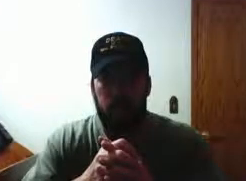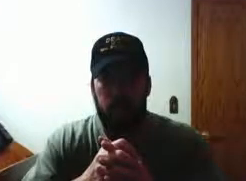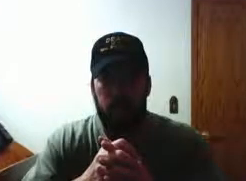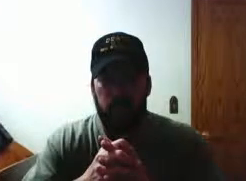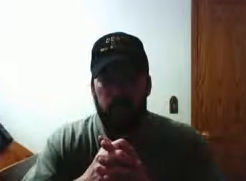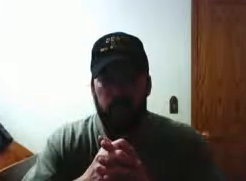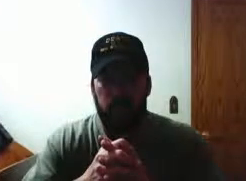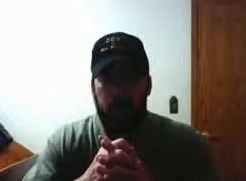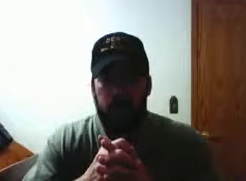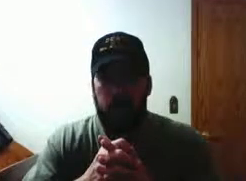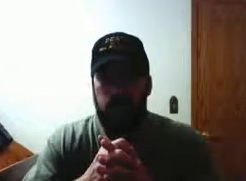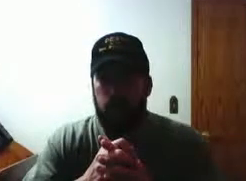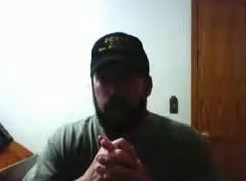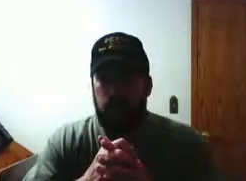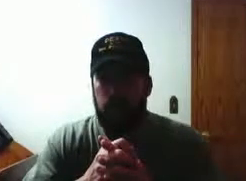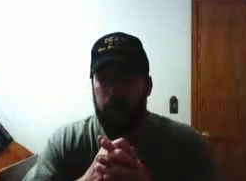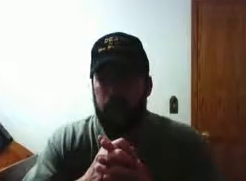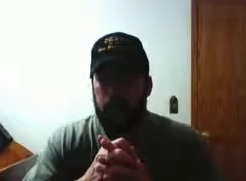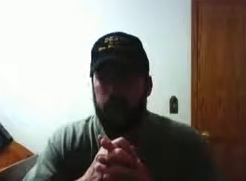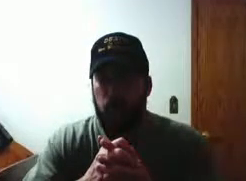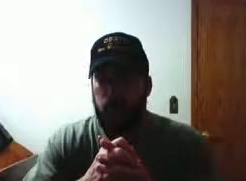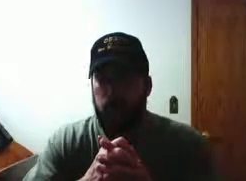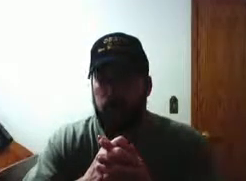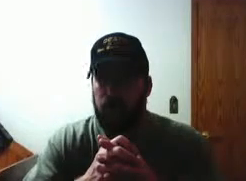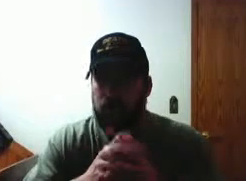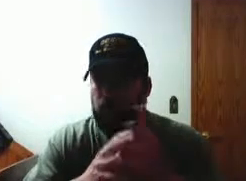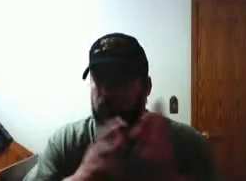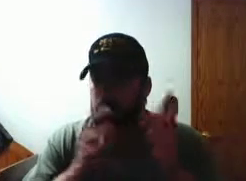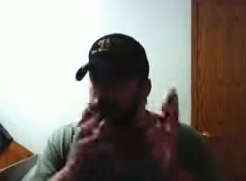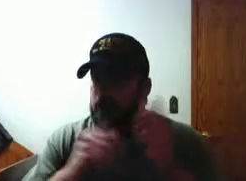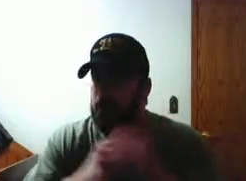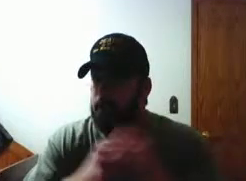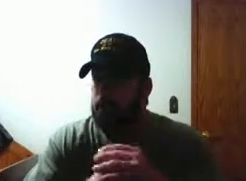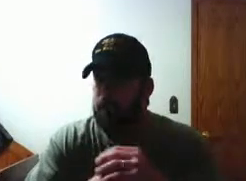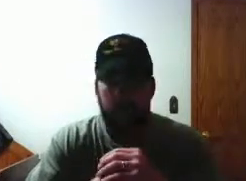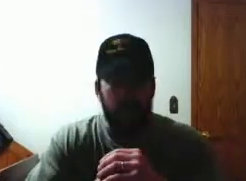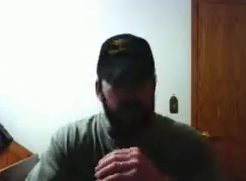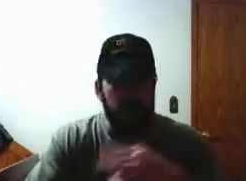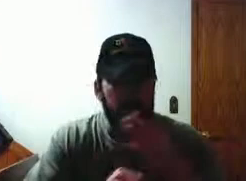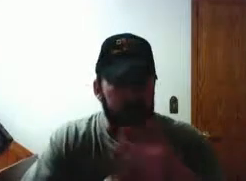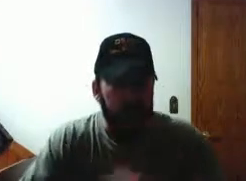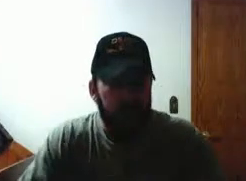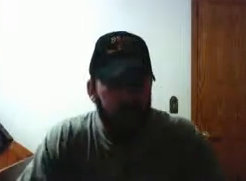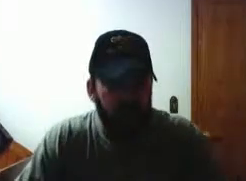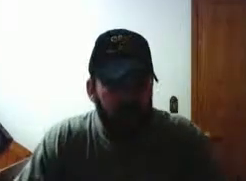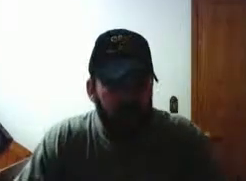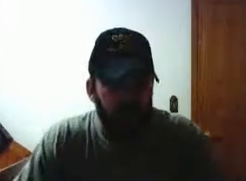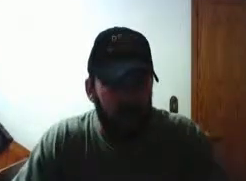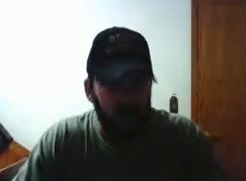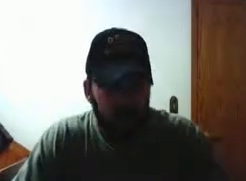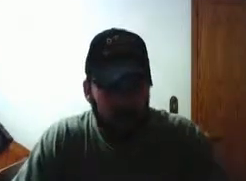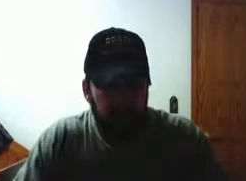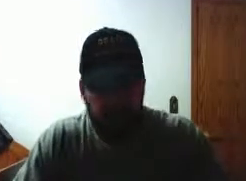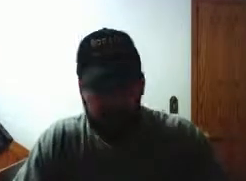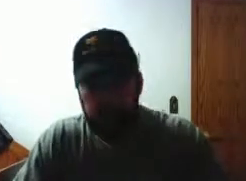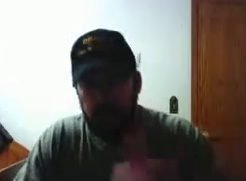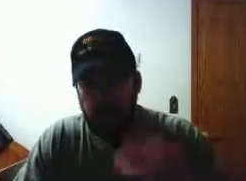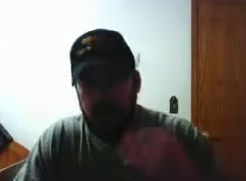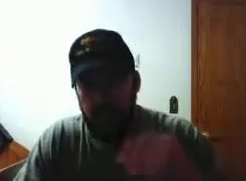going to go to the next part and we're going to get into controlled force operations civil disturbance operations things of this nature that uh that i know